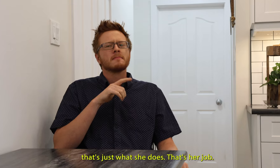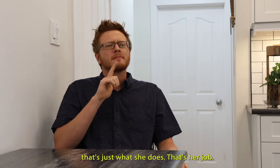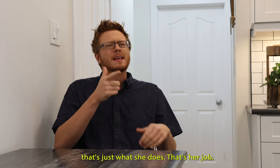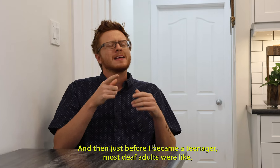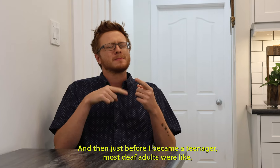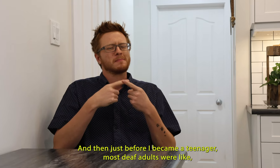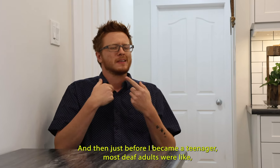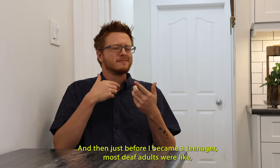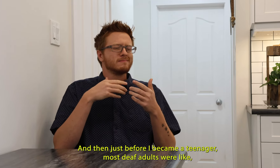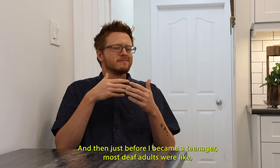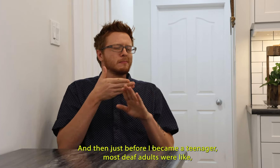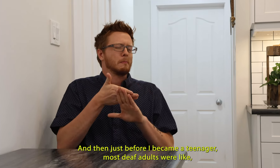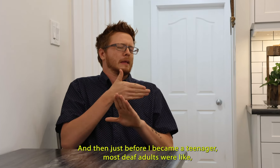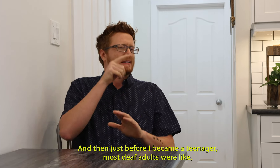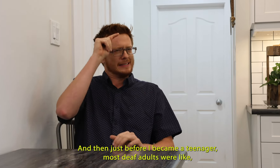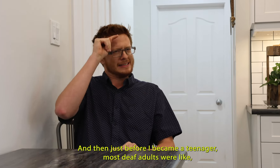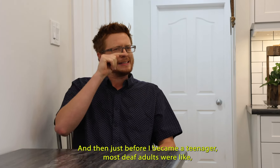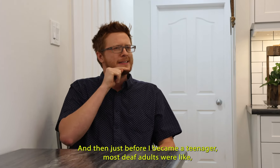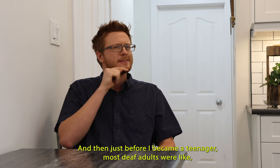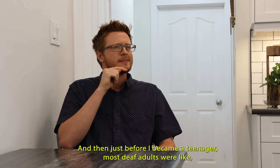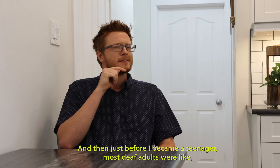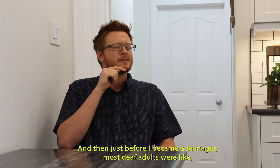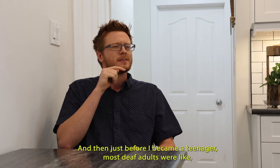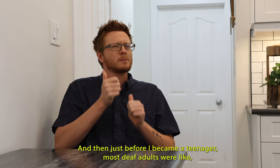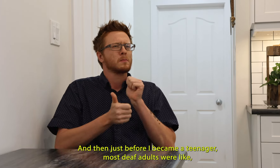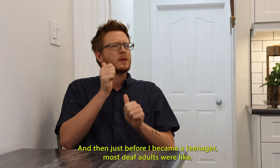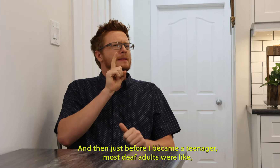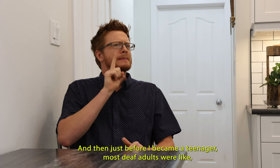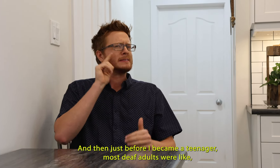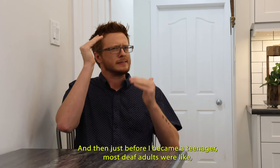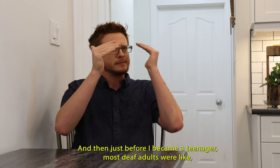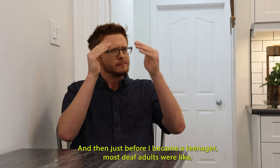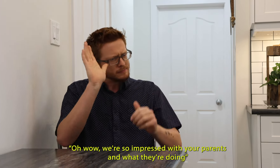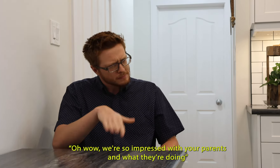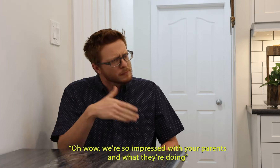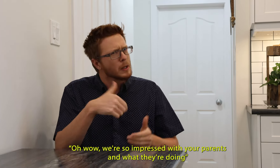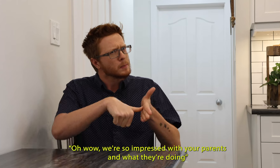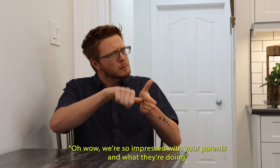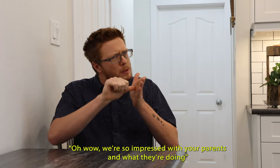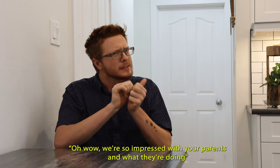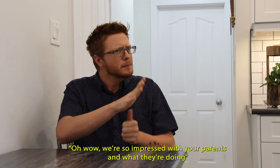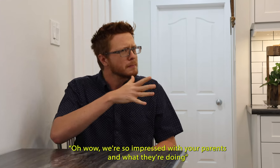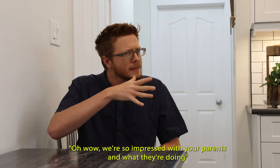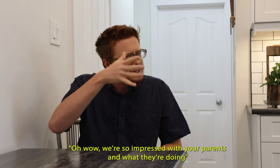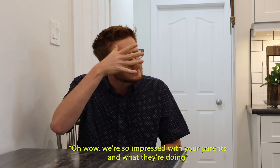job. And then just before I became a teenager, most deaf adults were like, oh wow, we're so impressed with your